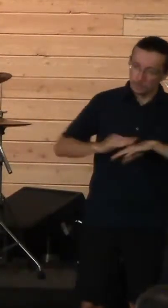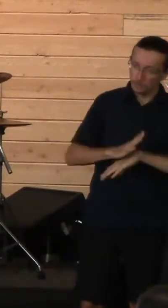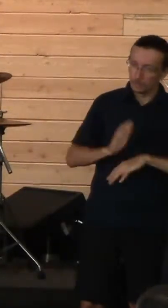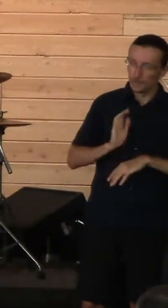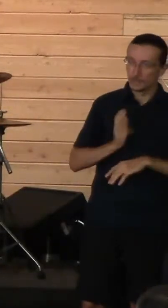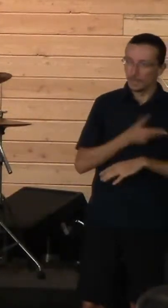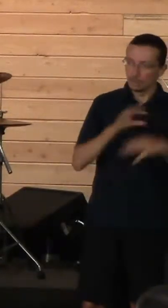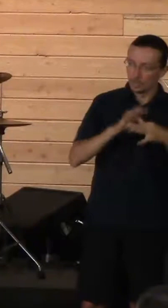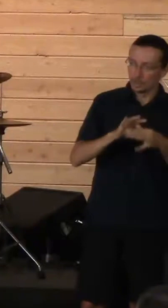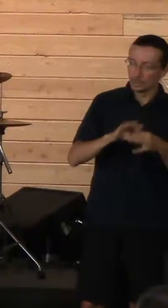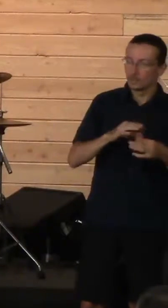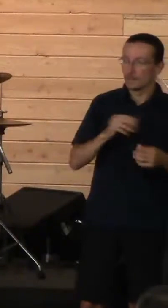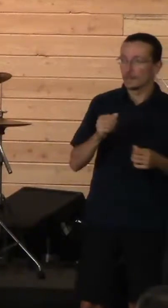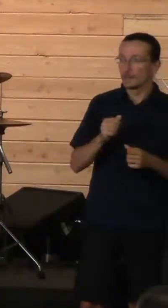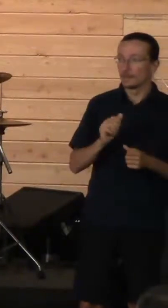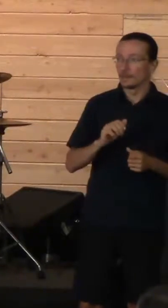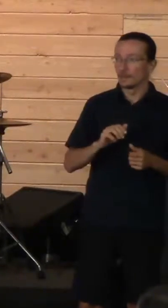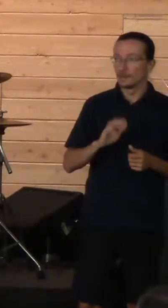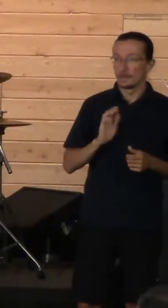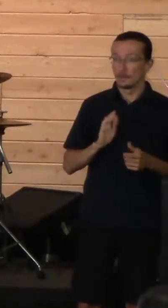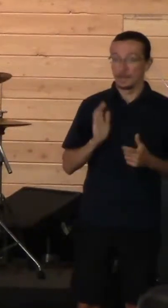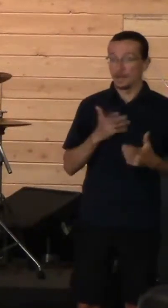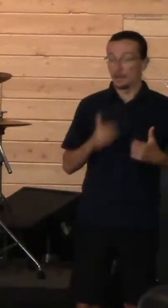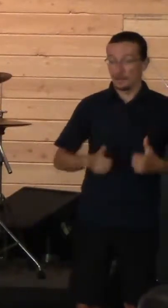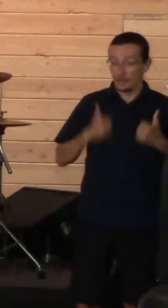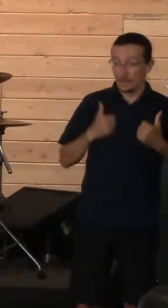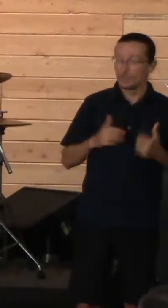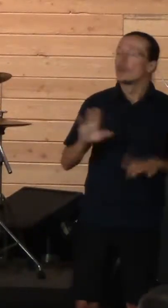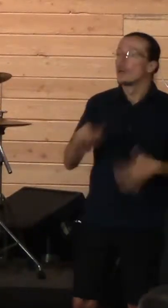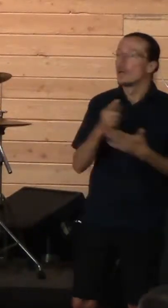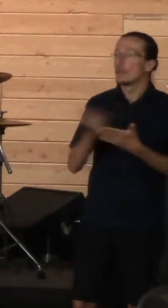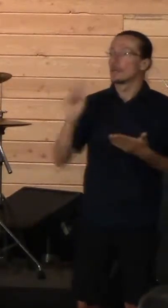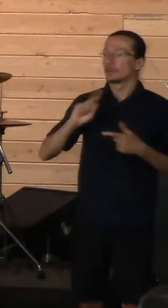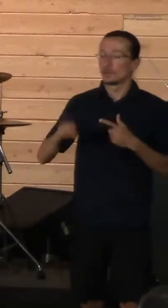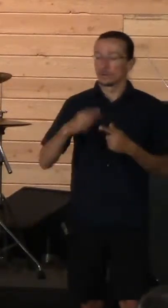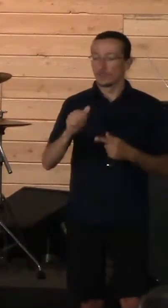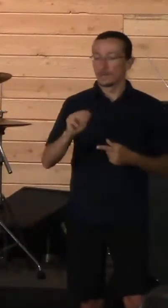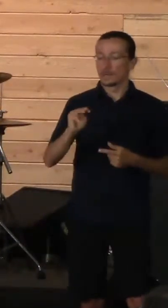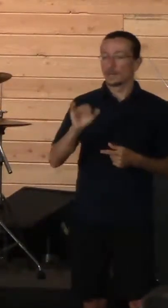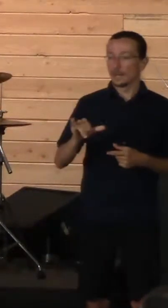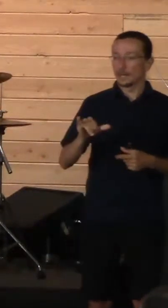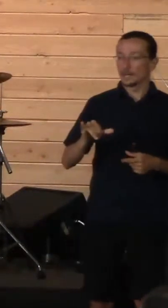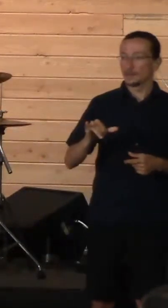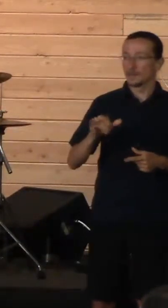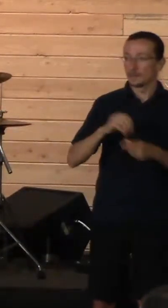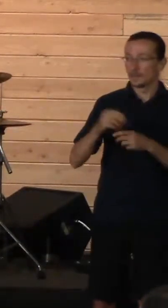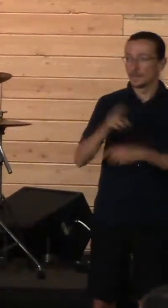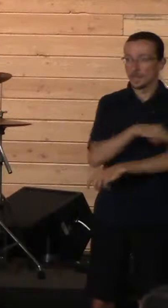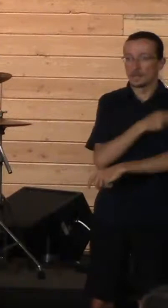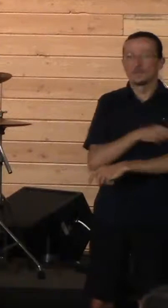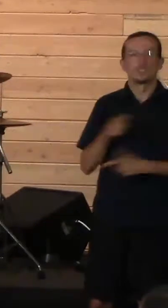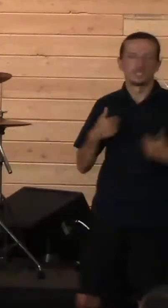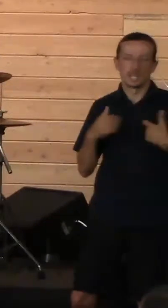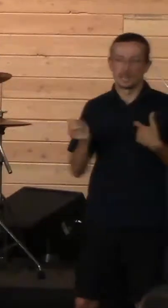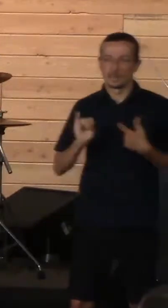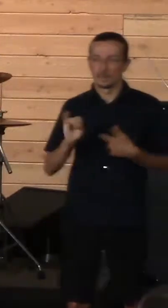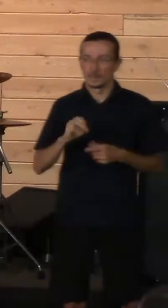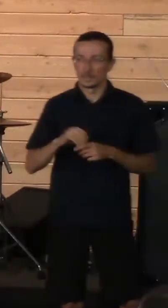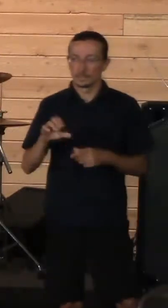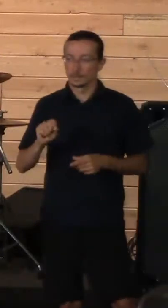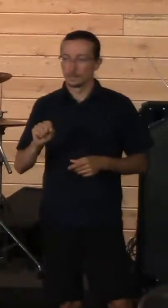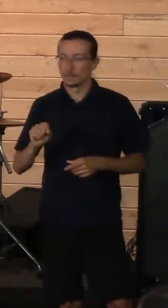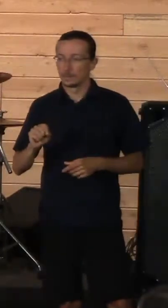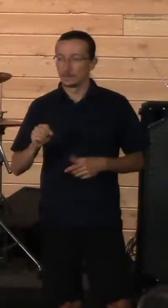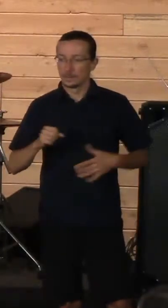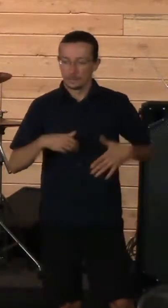When Amy was in the hospital last week, she had an infection in her shunt. And it was in, like,